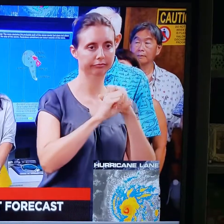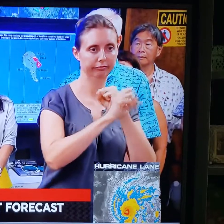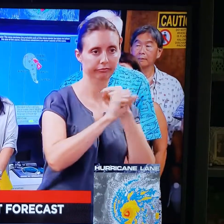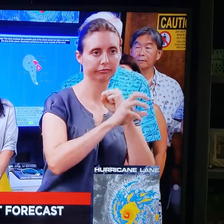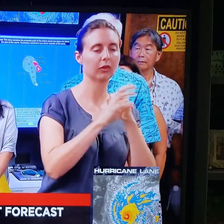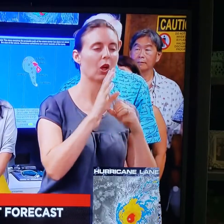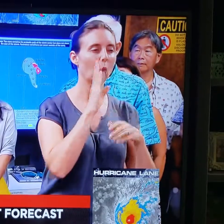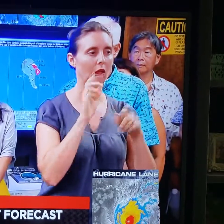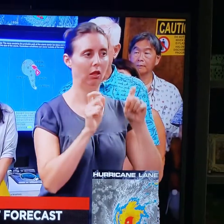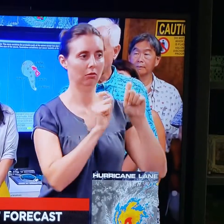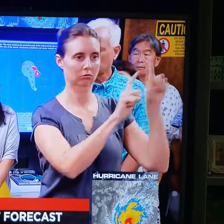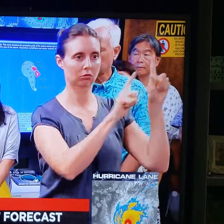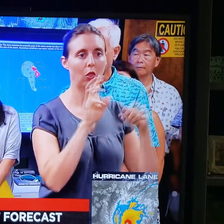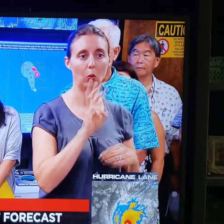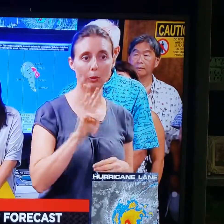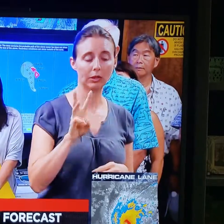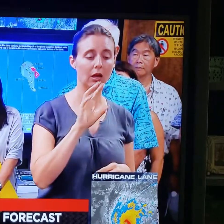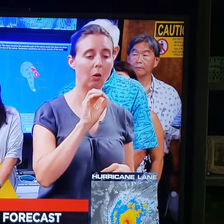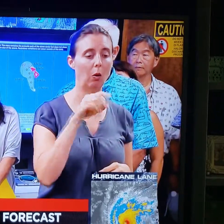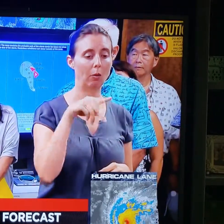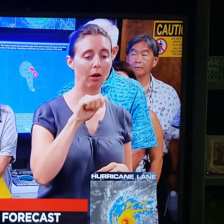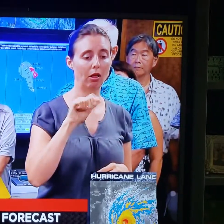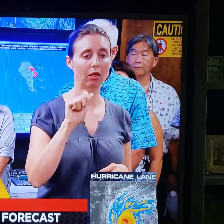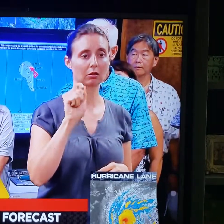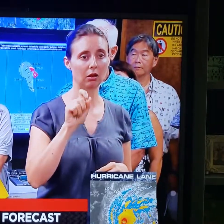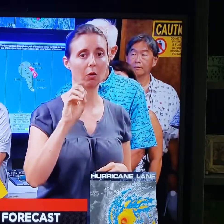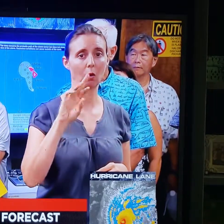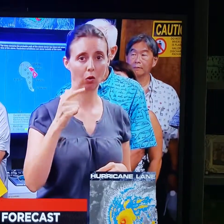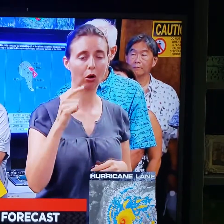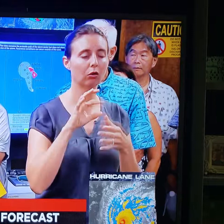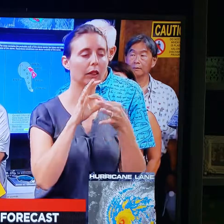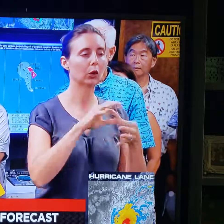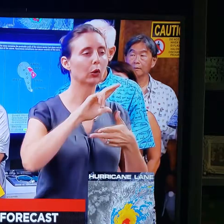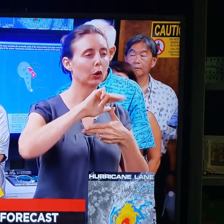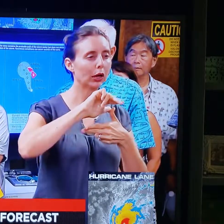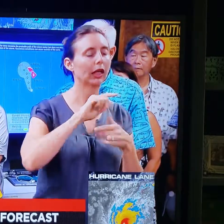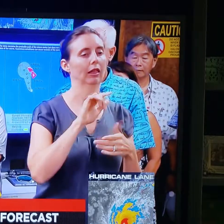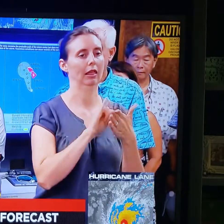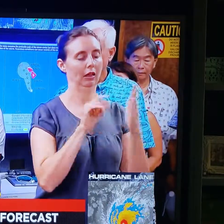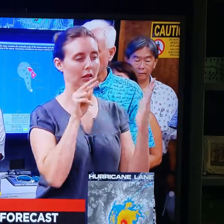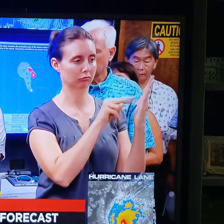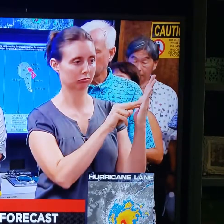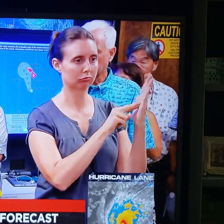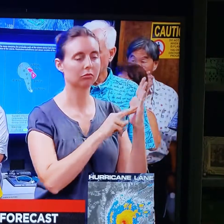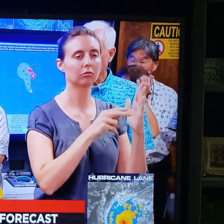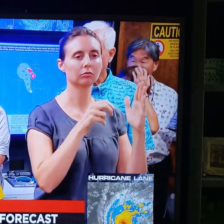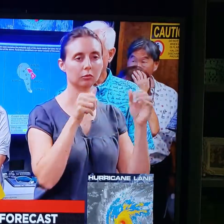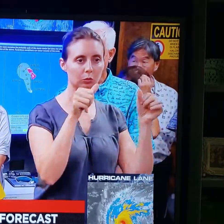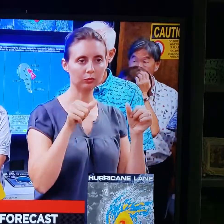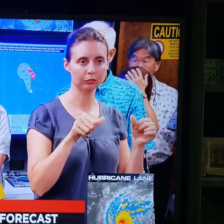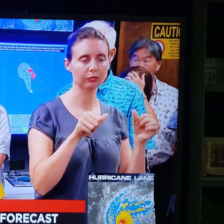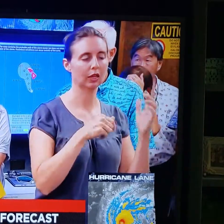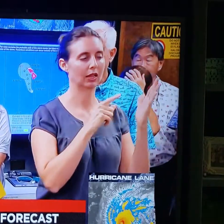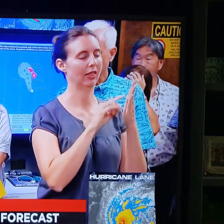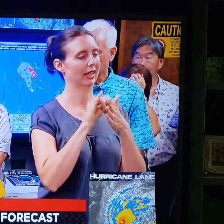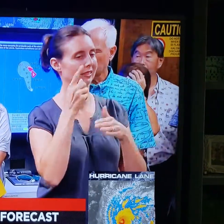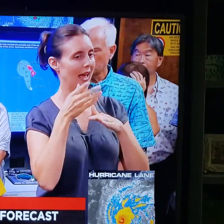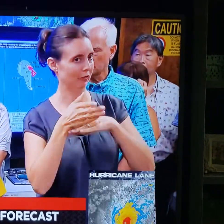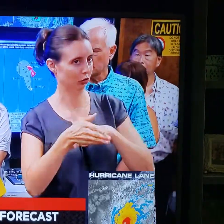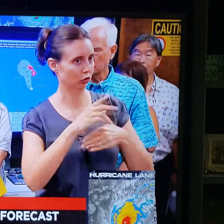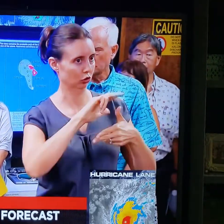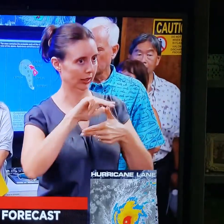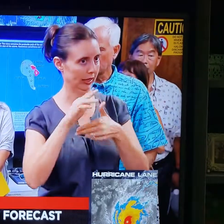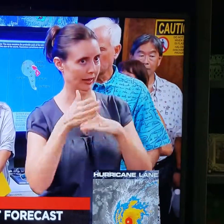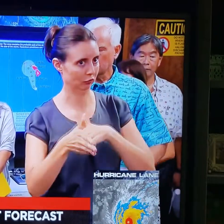website, including ours, opala.org, under the hurricane. So if you need reference to that, this is after the fact, though. And